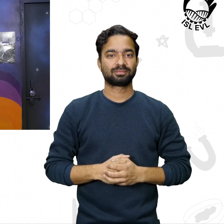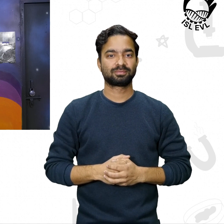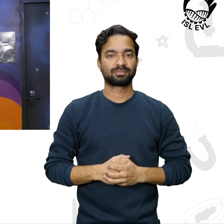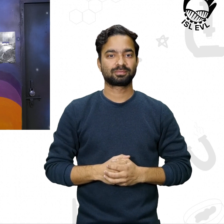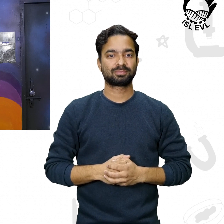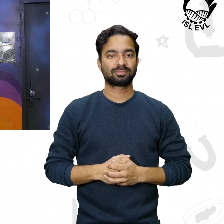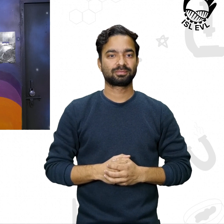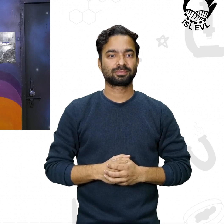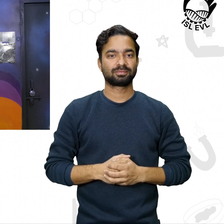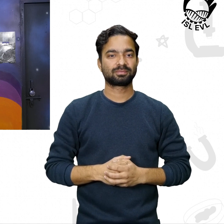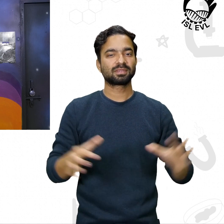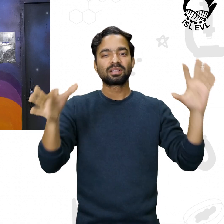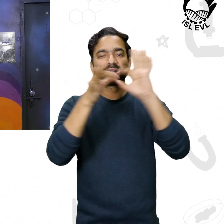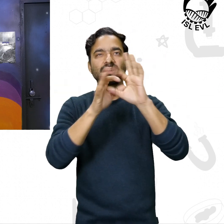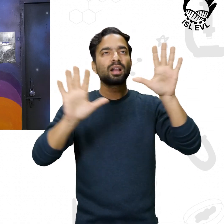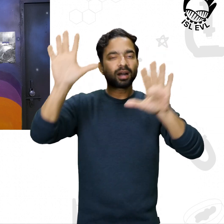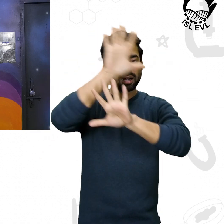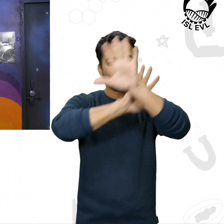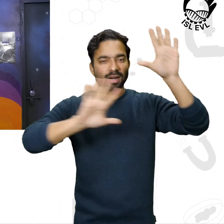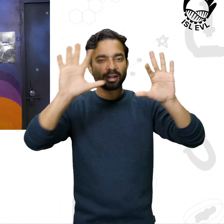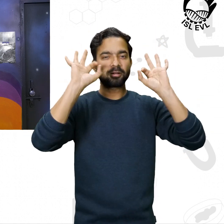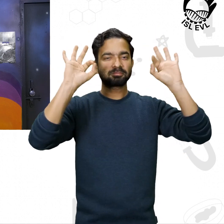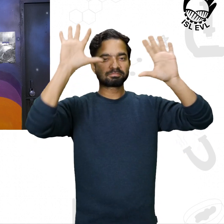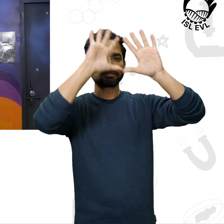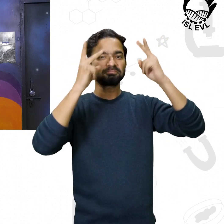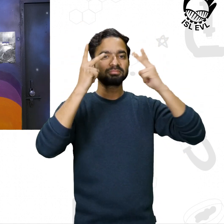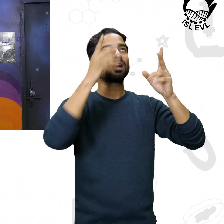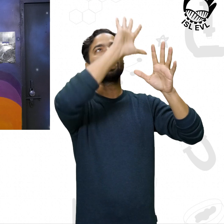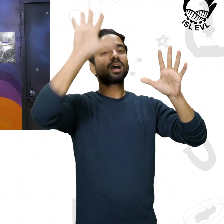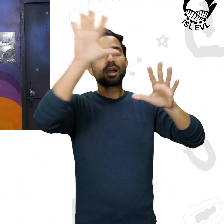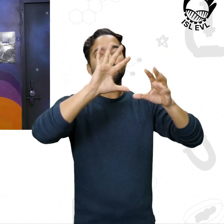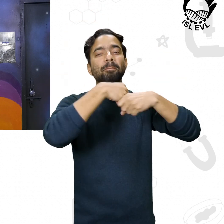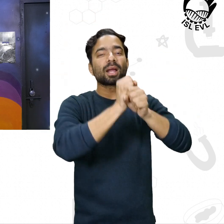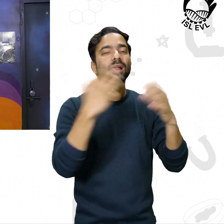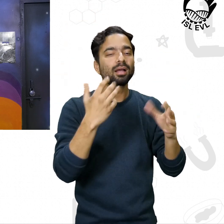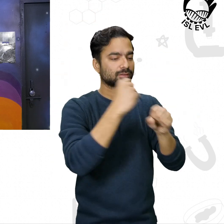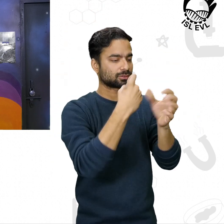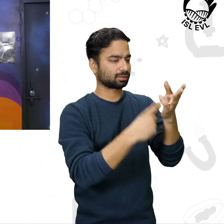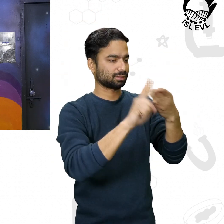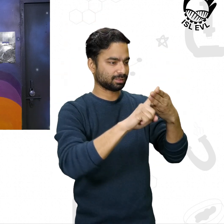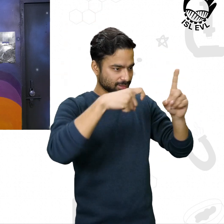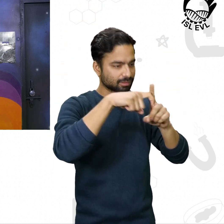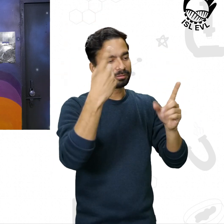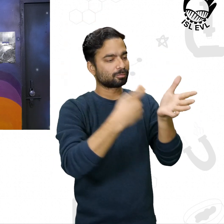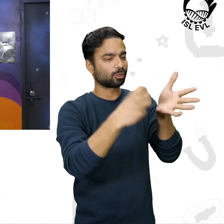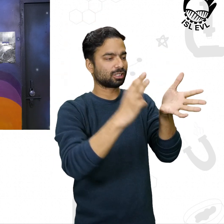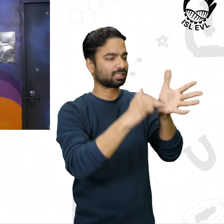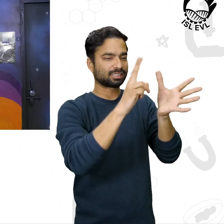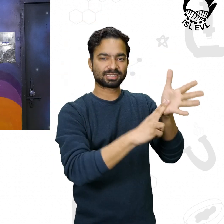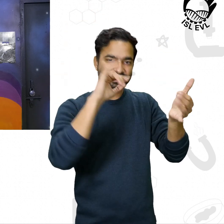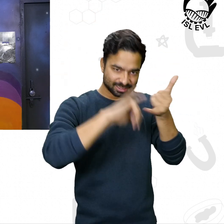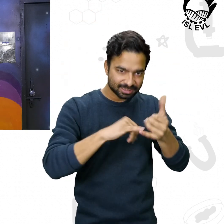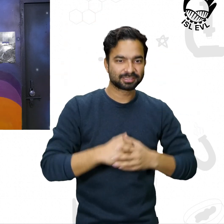sky is divided 88 ratio divided. The constellation means patterns that are formed in the sky. And these patterns are made by Greek,